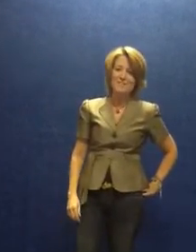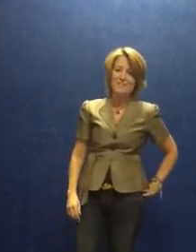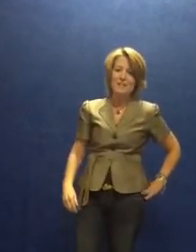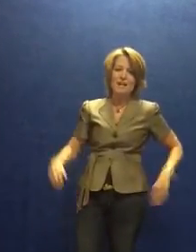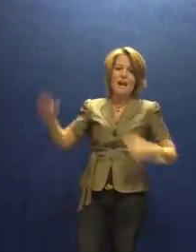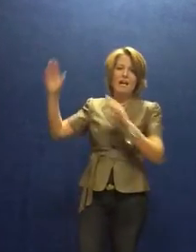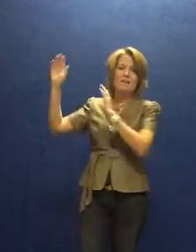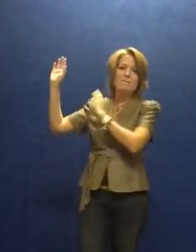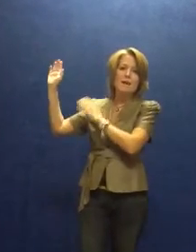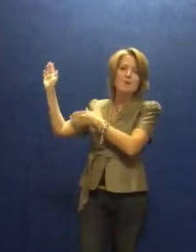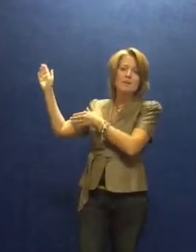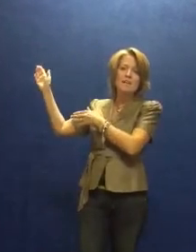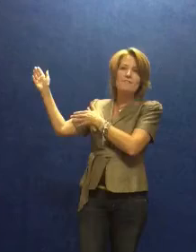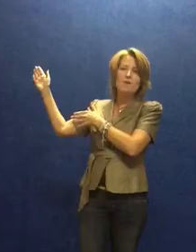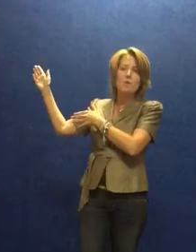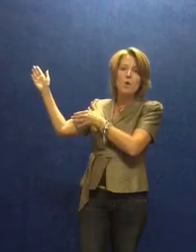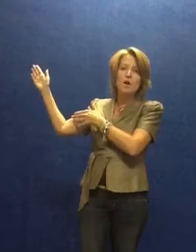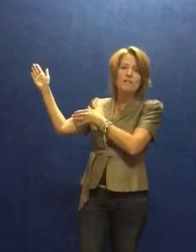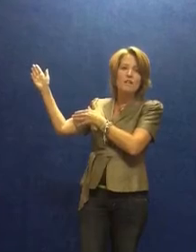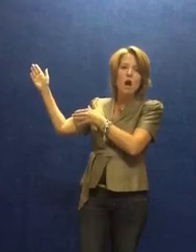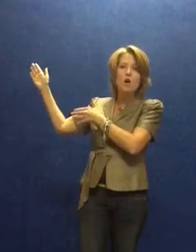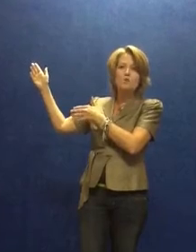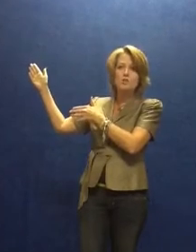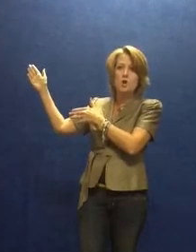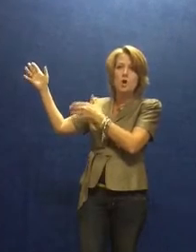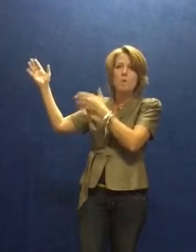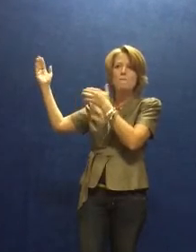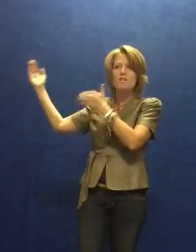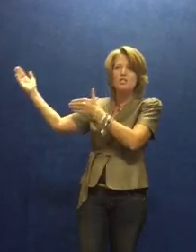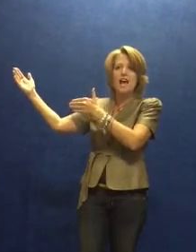And the Maple Leaf Award goes to Michelle!